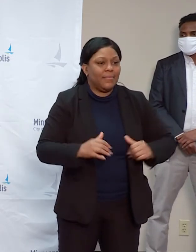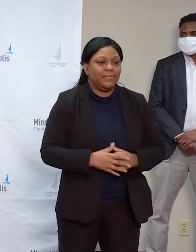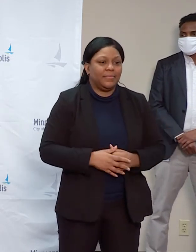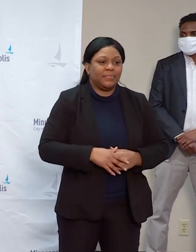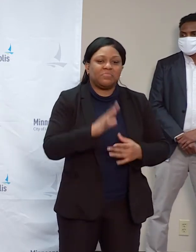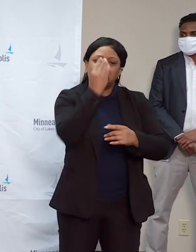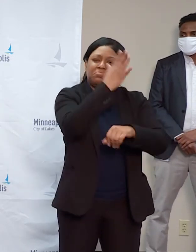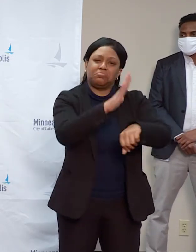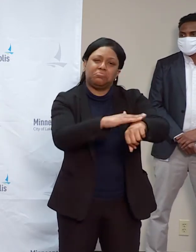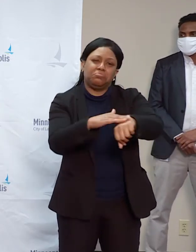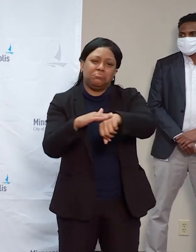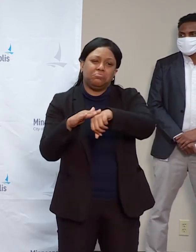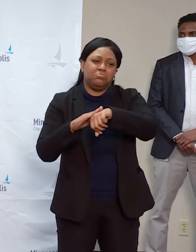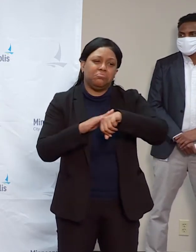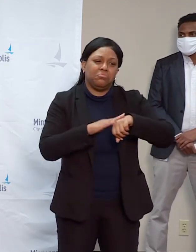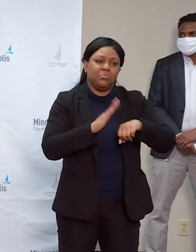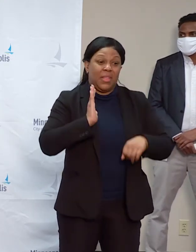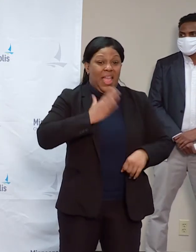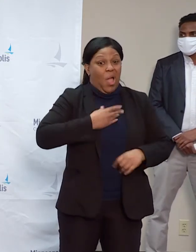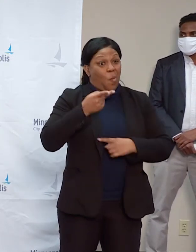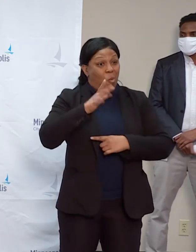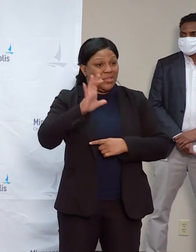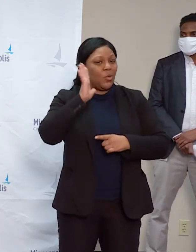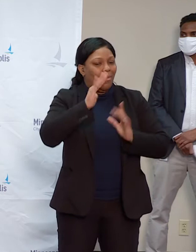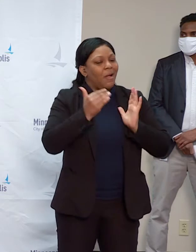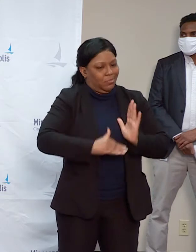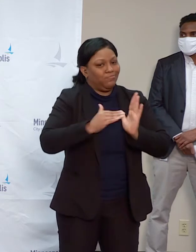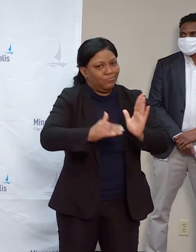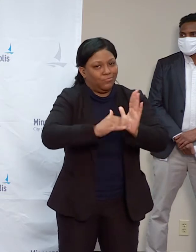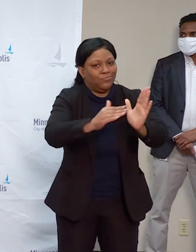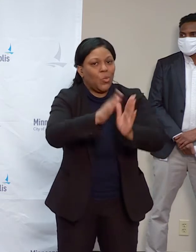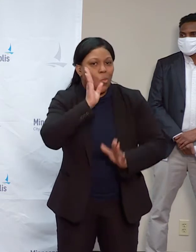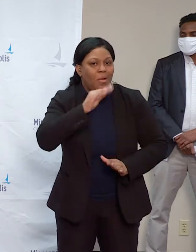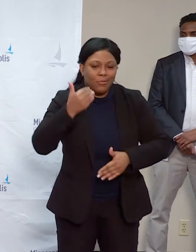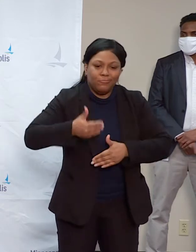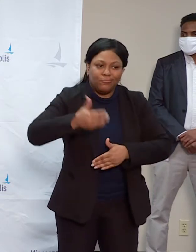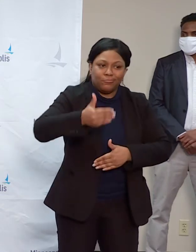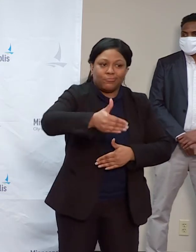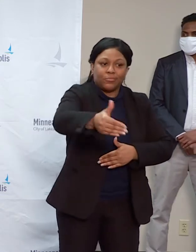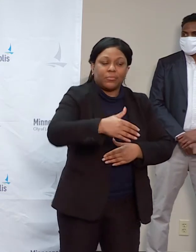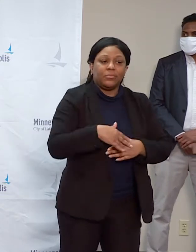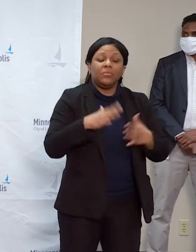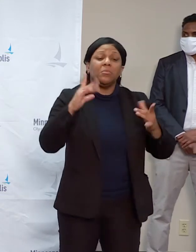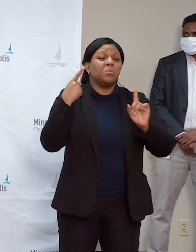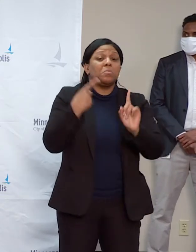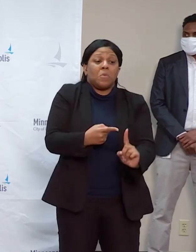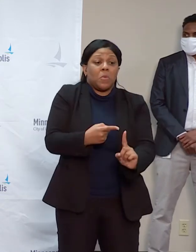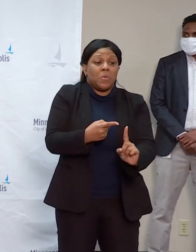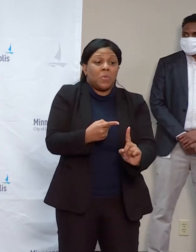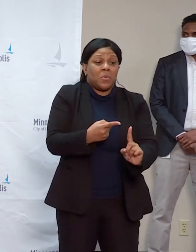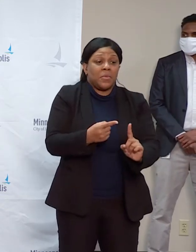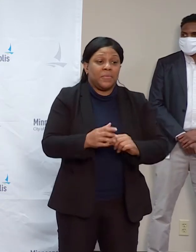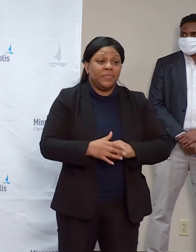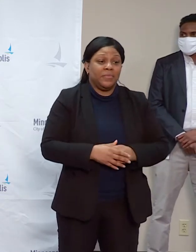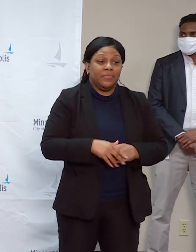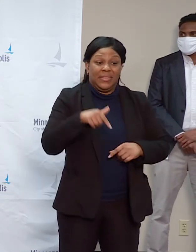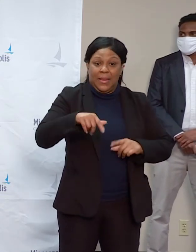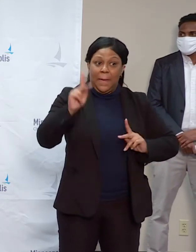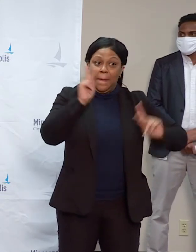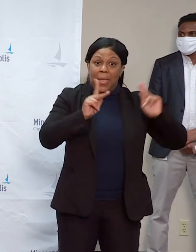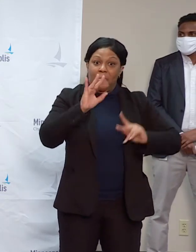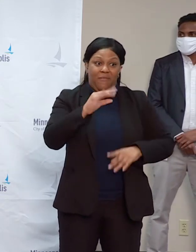briefings. So in conclusion, the people of Minneapolis have stepped up. They've stepped up to hold